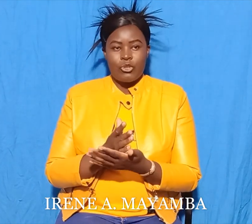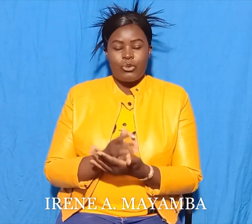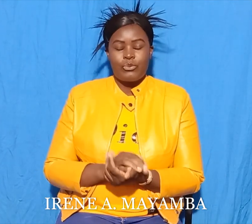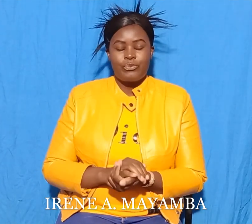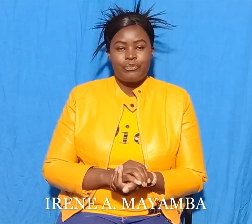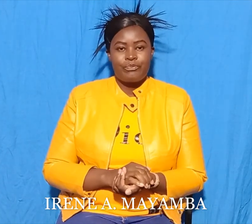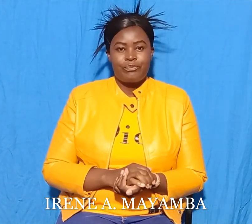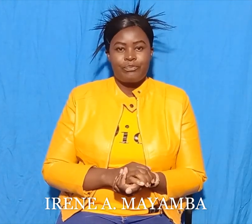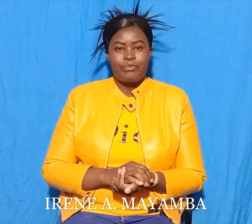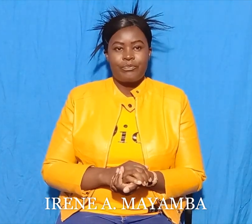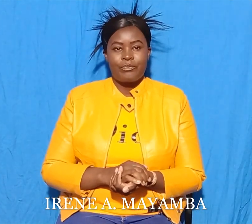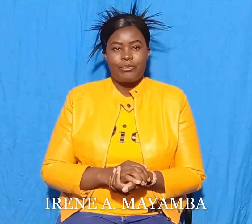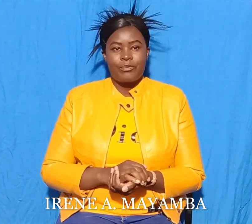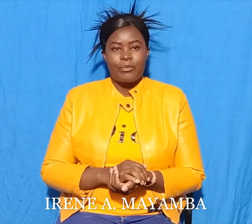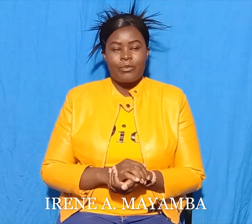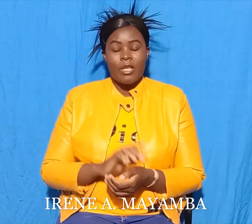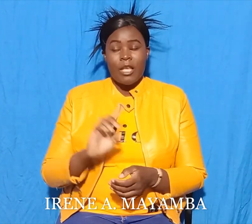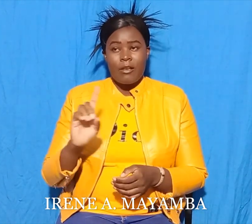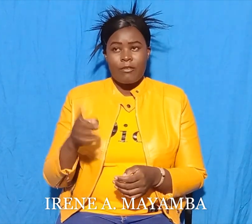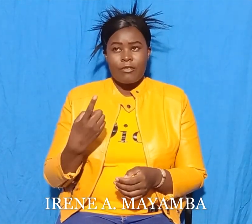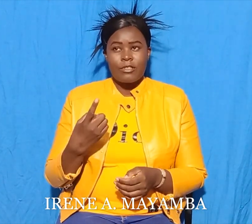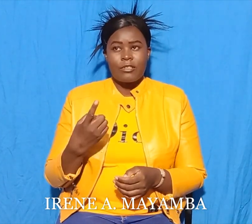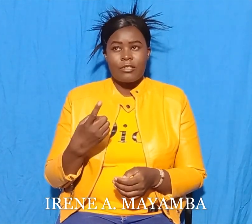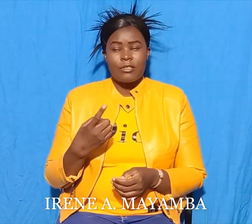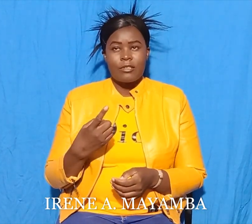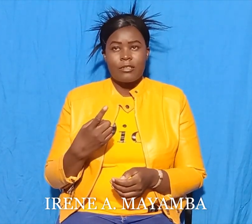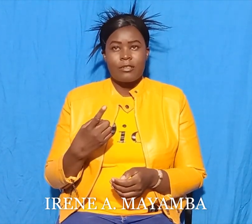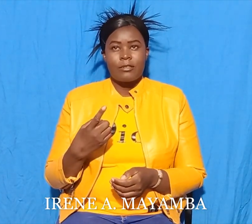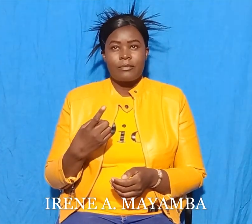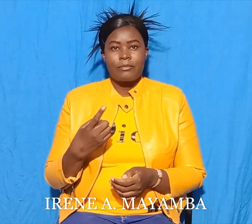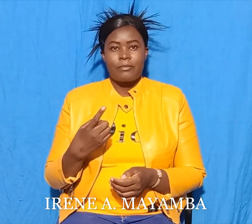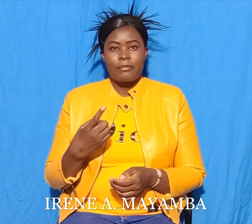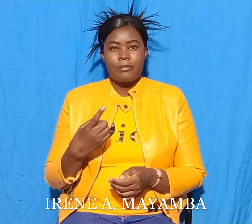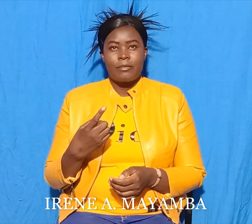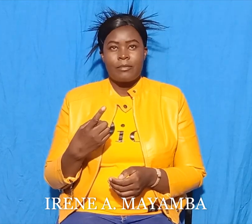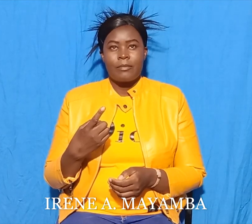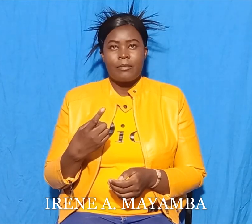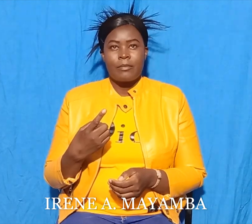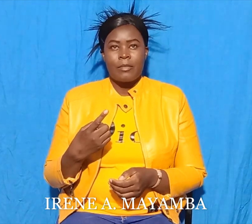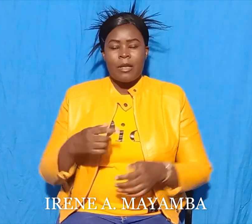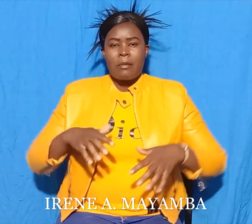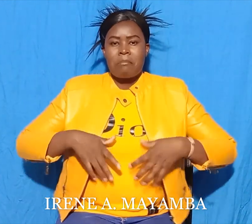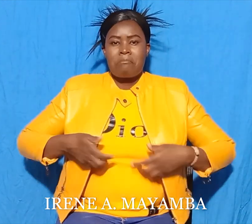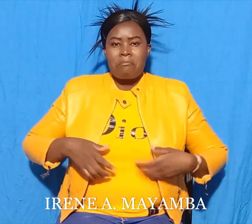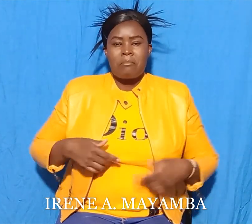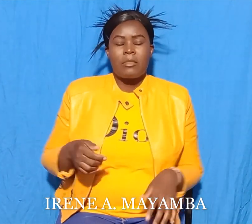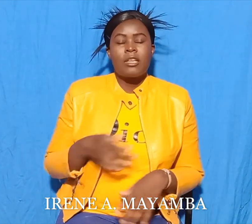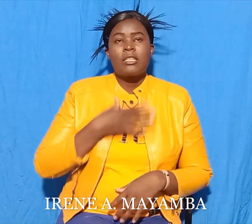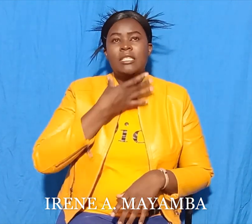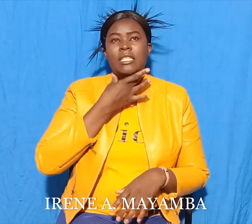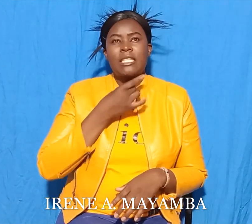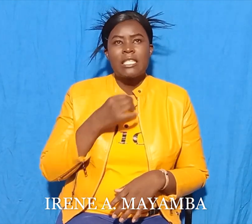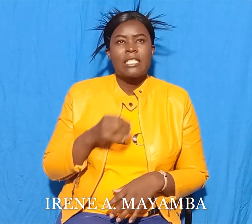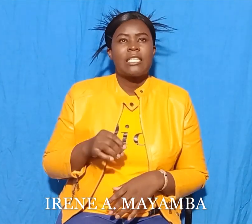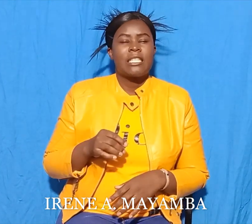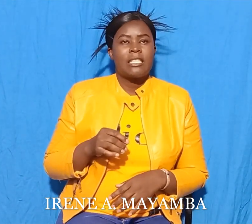At the first, the monkey did not like the ride on the crocodile's back.